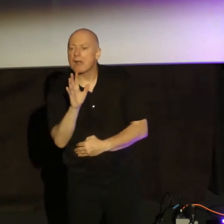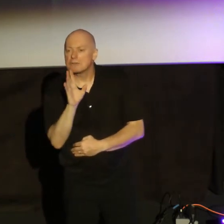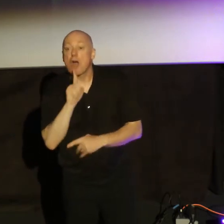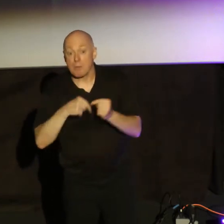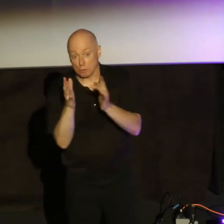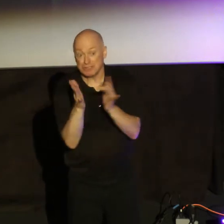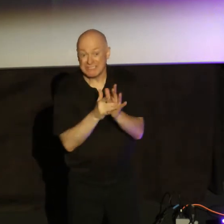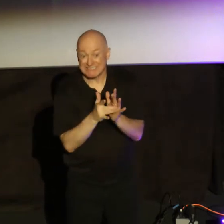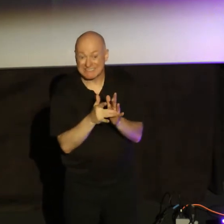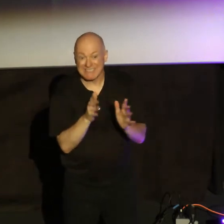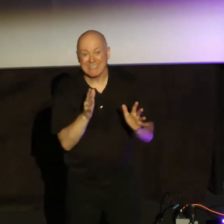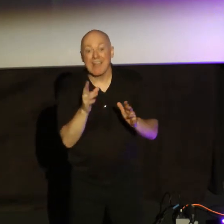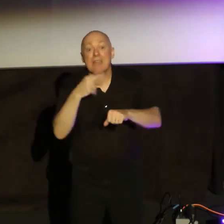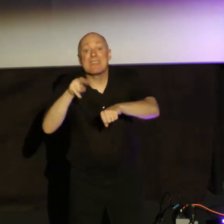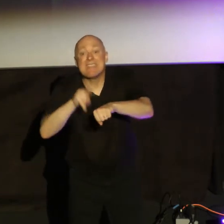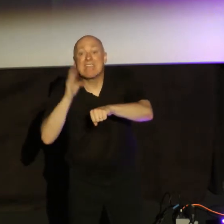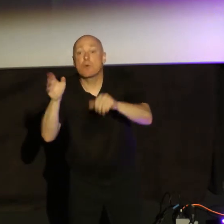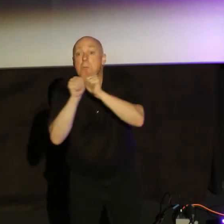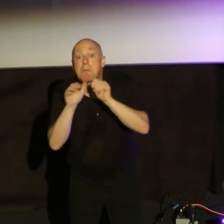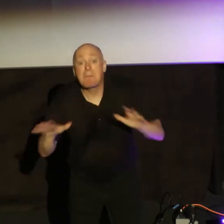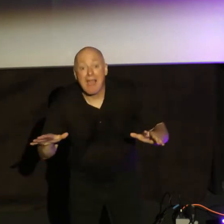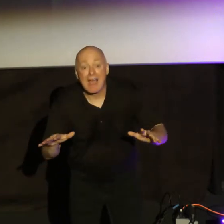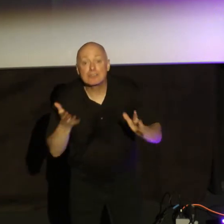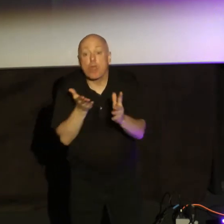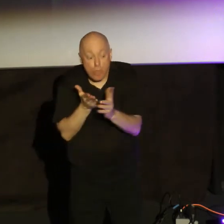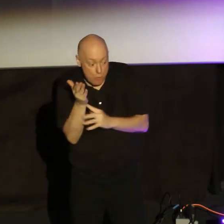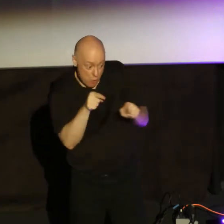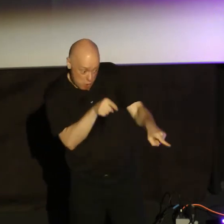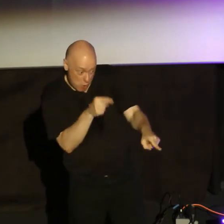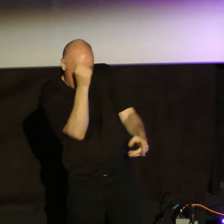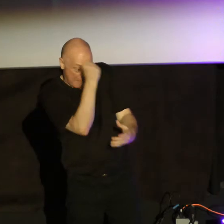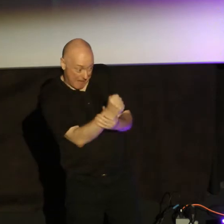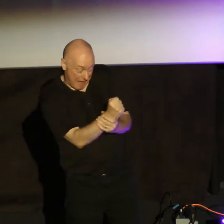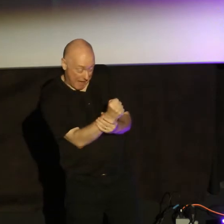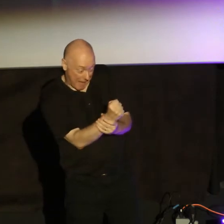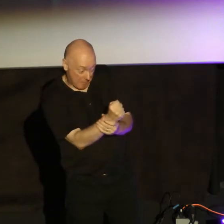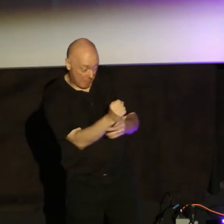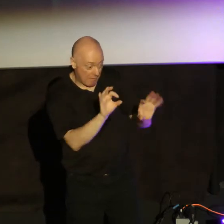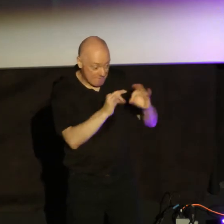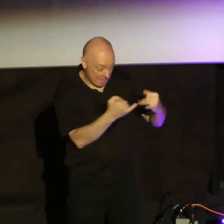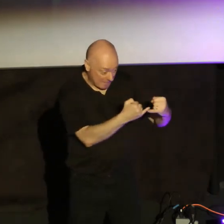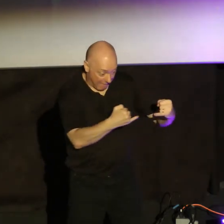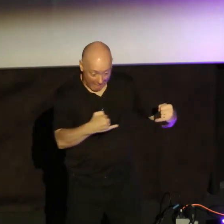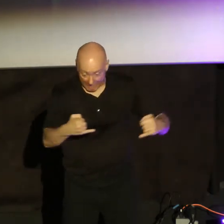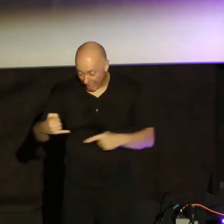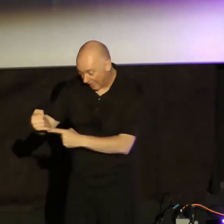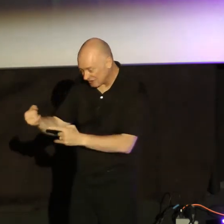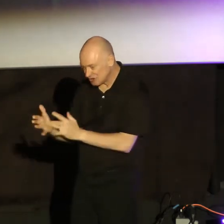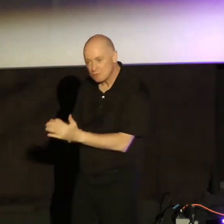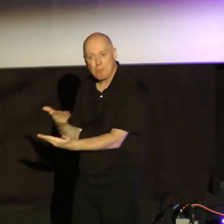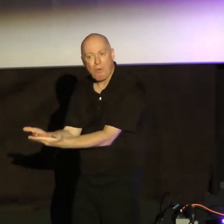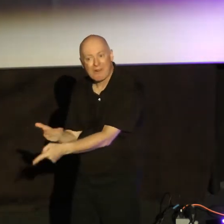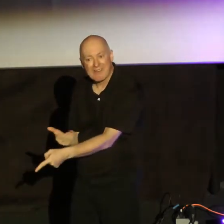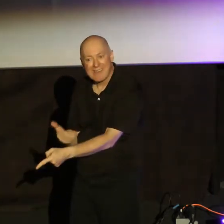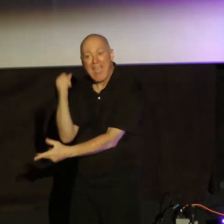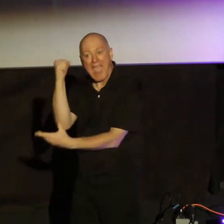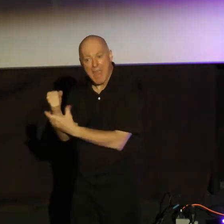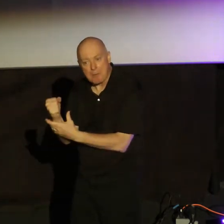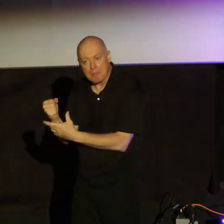to come. He says, the nations are going to be blessed through you, Abraham, knowing this is going to be Jesus. And that Abraham would have offspring